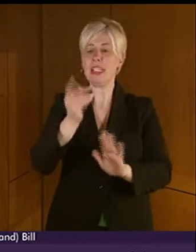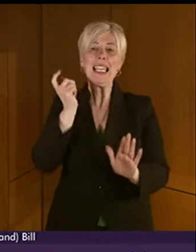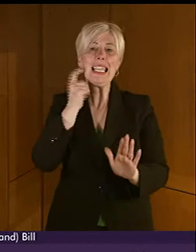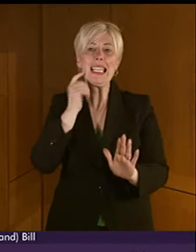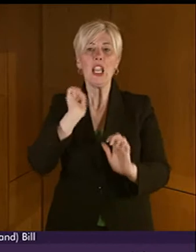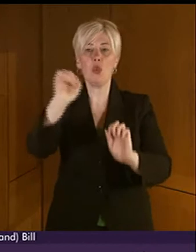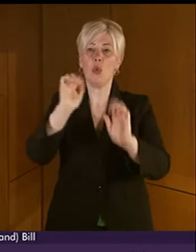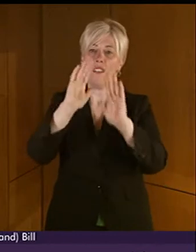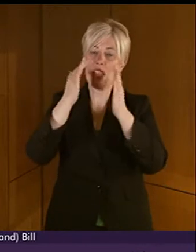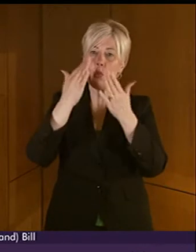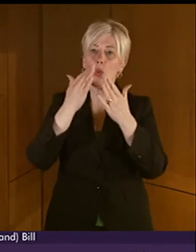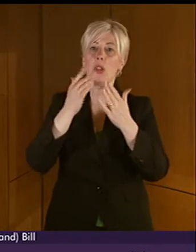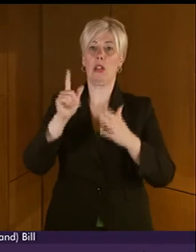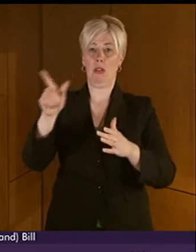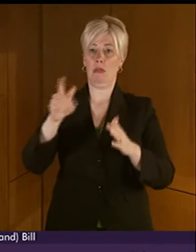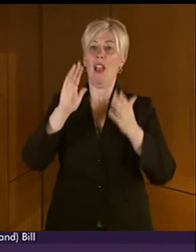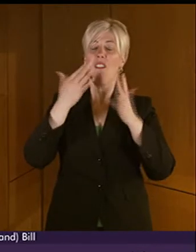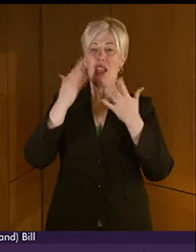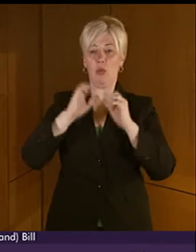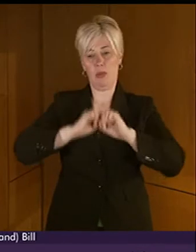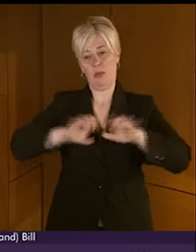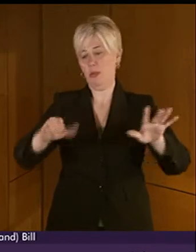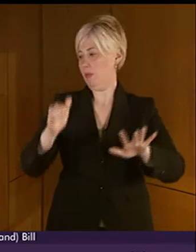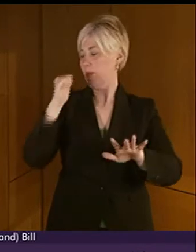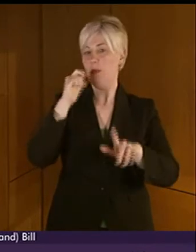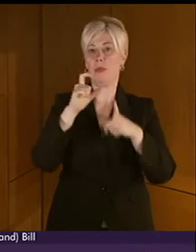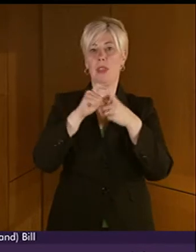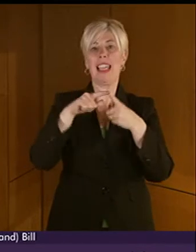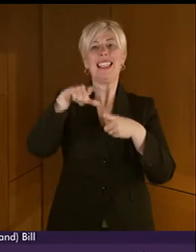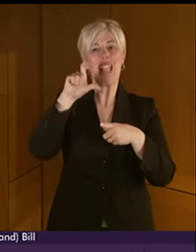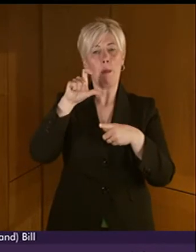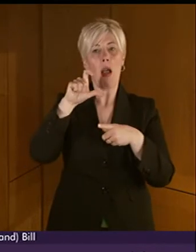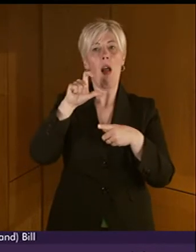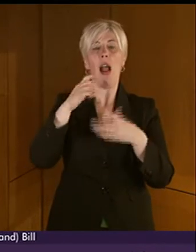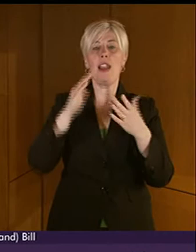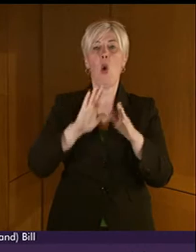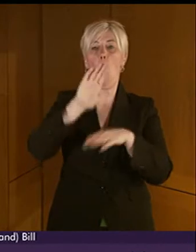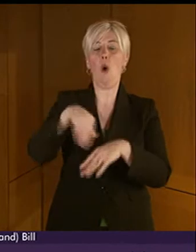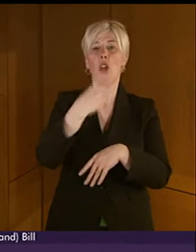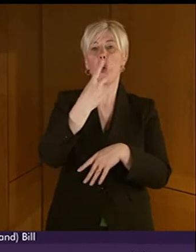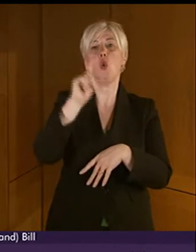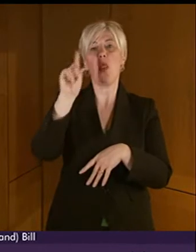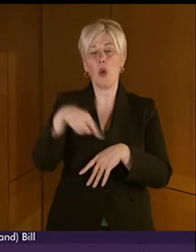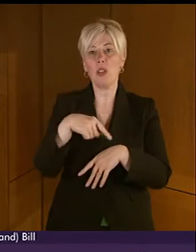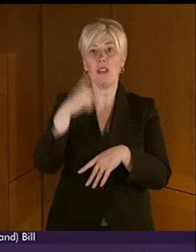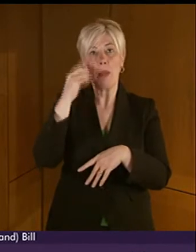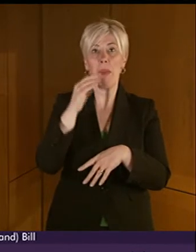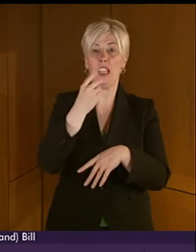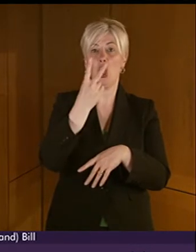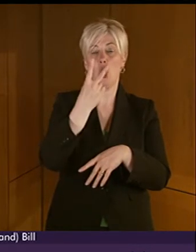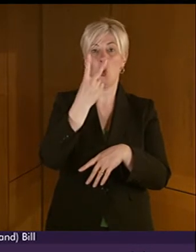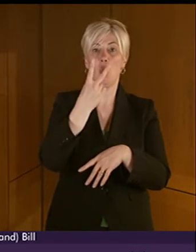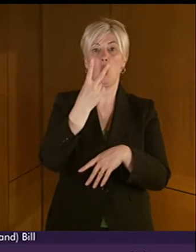Since the launch of that Facebook page back in December, I think well over 2000, I think close to two and a half thousand